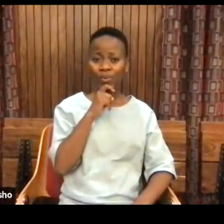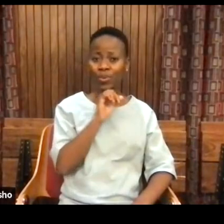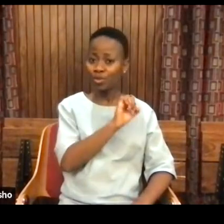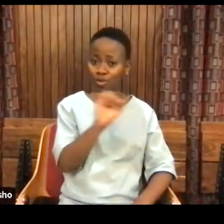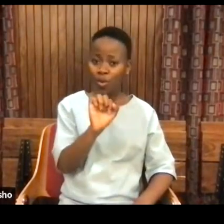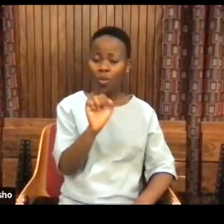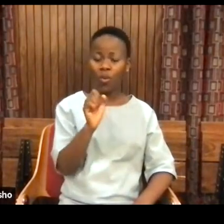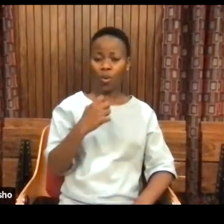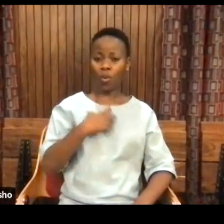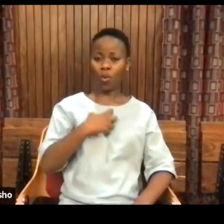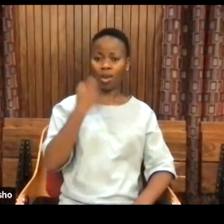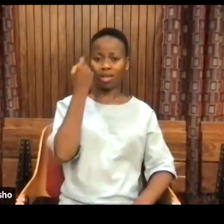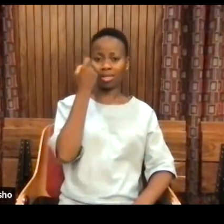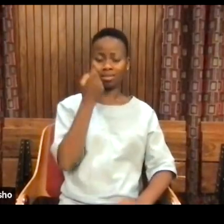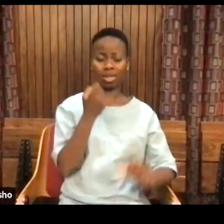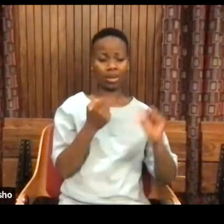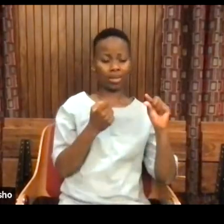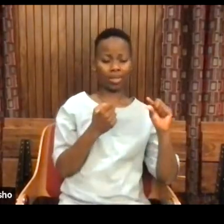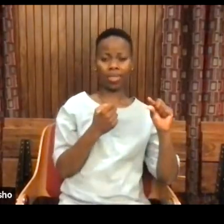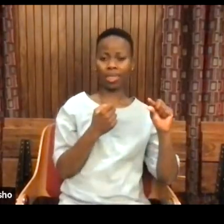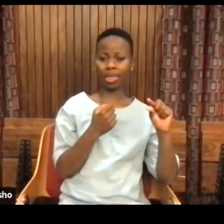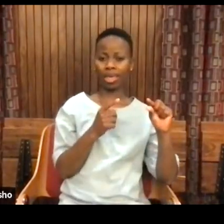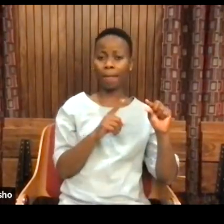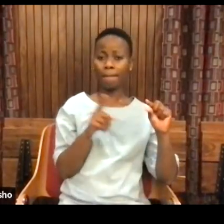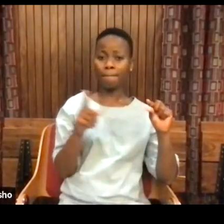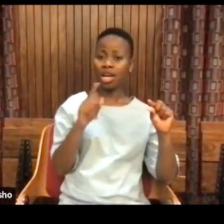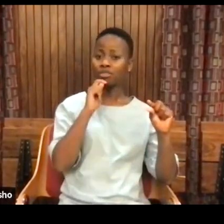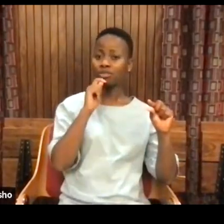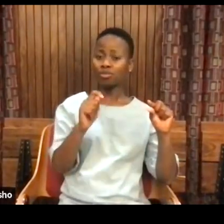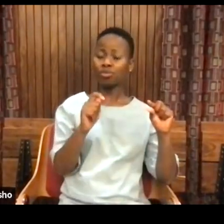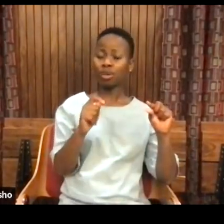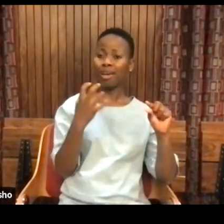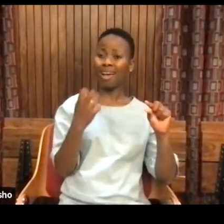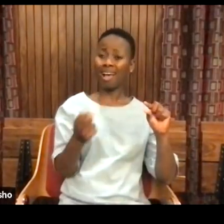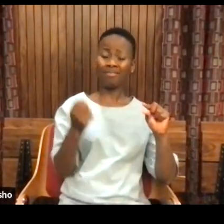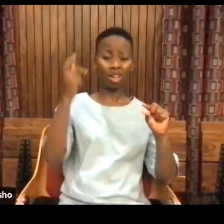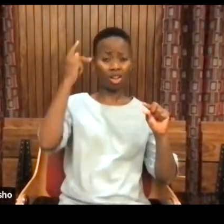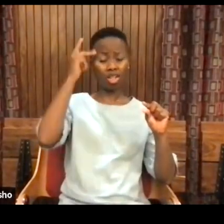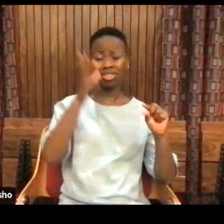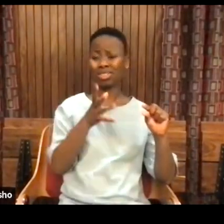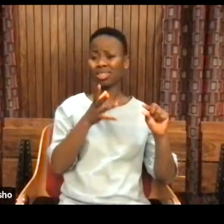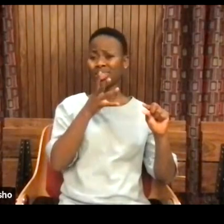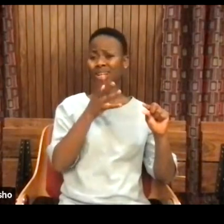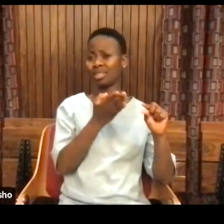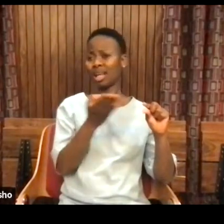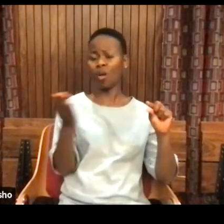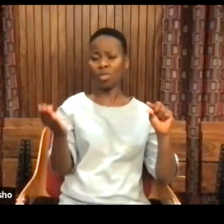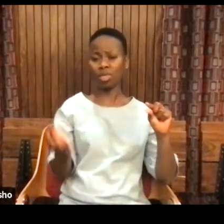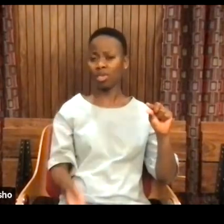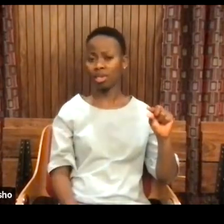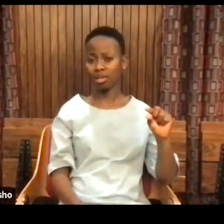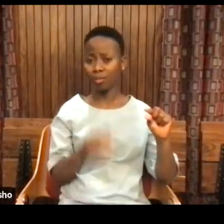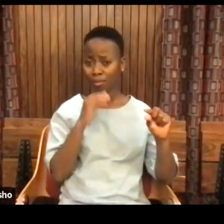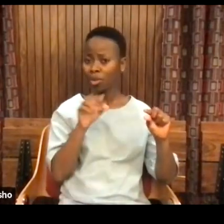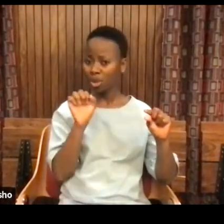understanding for a tiny fragment of what we call reality. But that means we can learn.